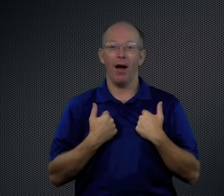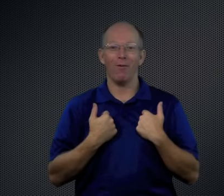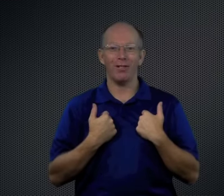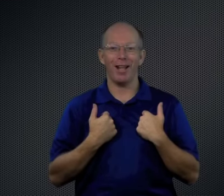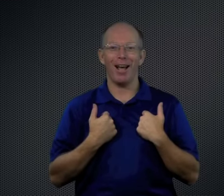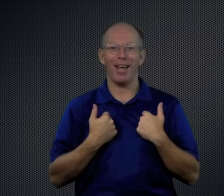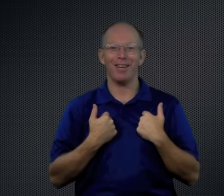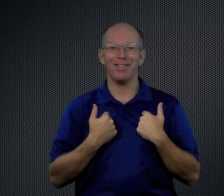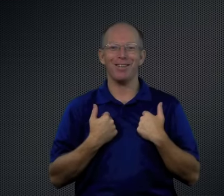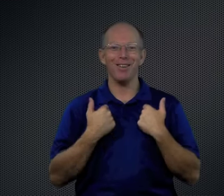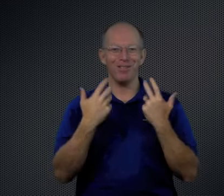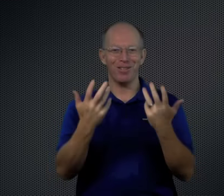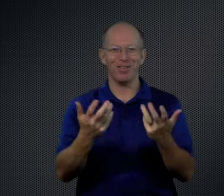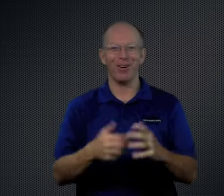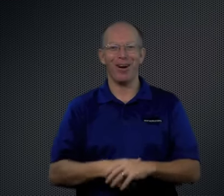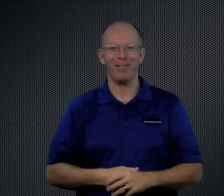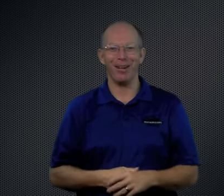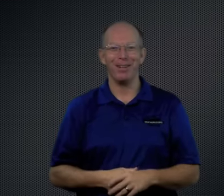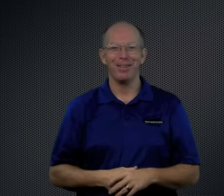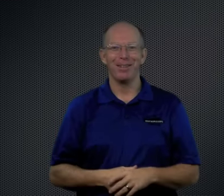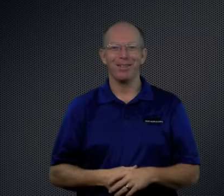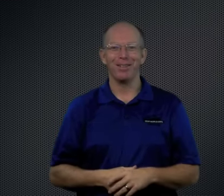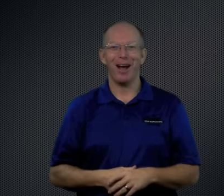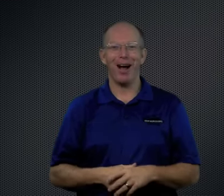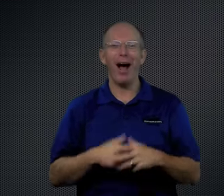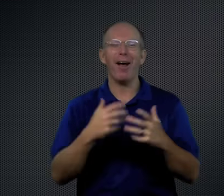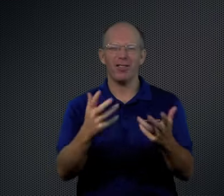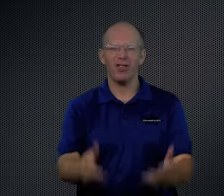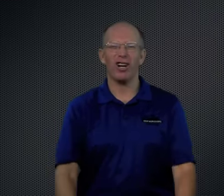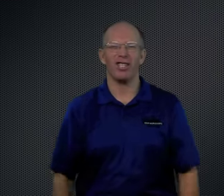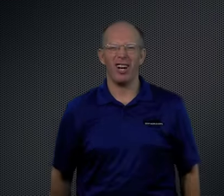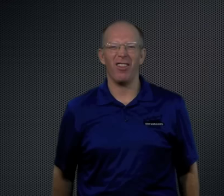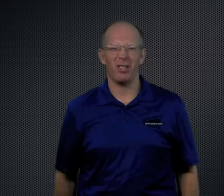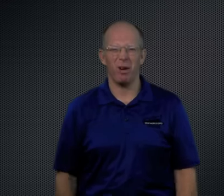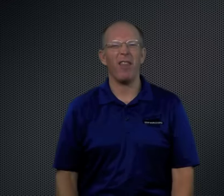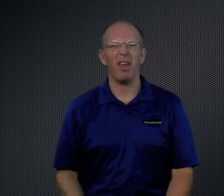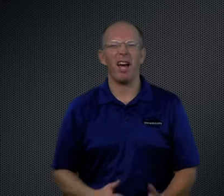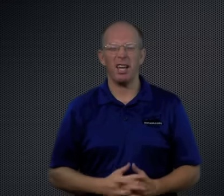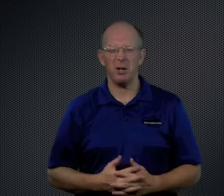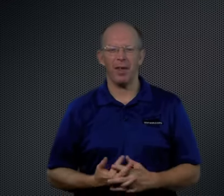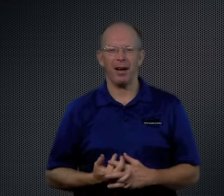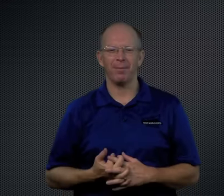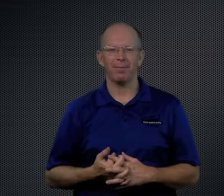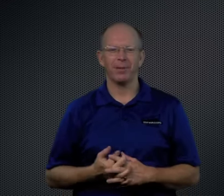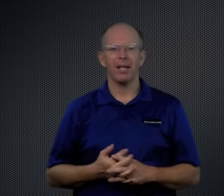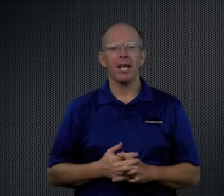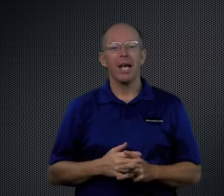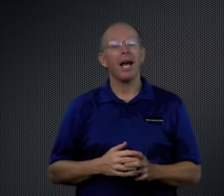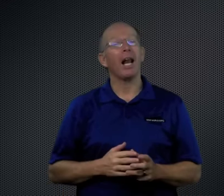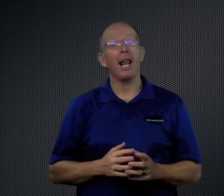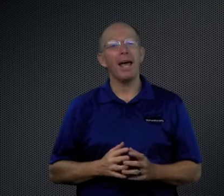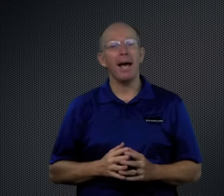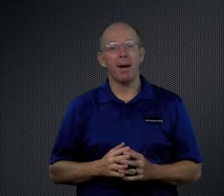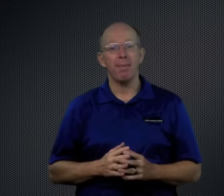Obviously, I can't see you, so you'll have to... I'll have to trust you on this one. I think I can do that. CLAM.